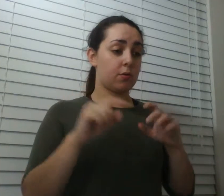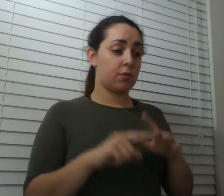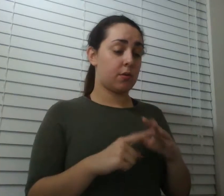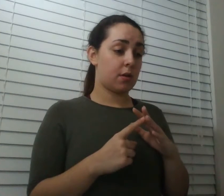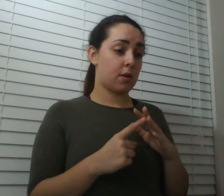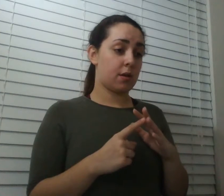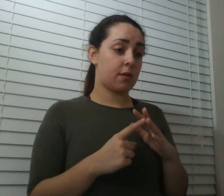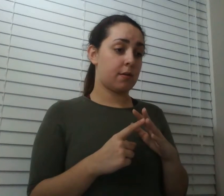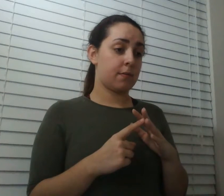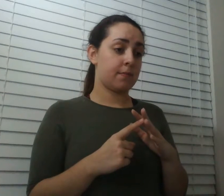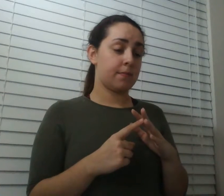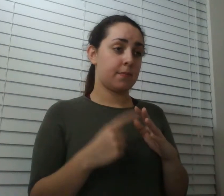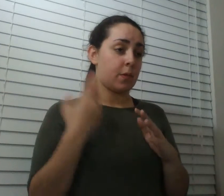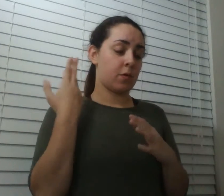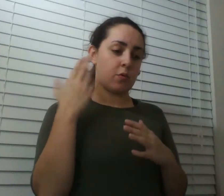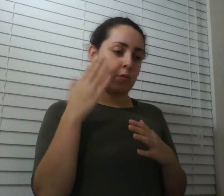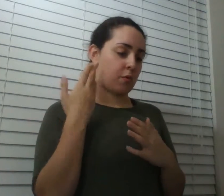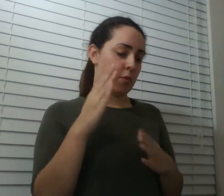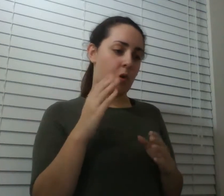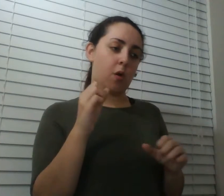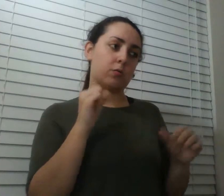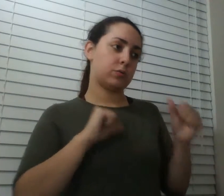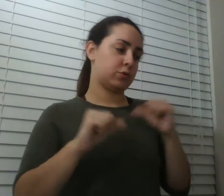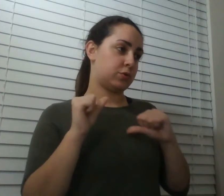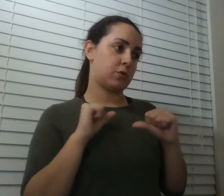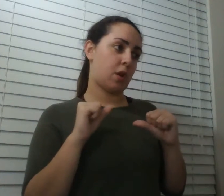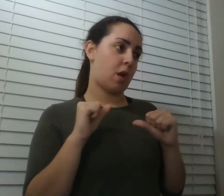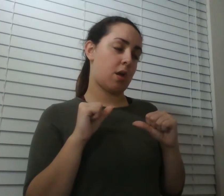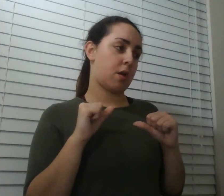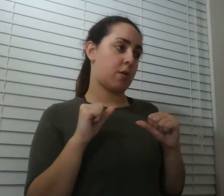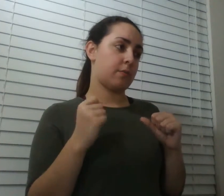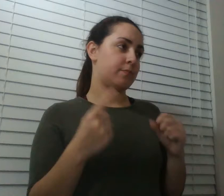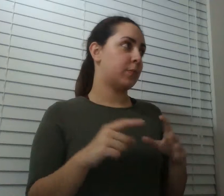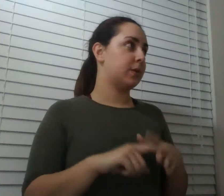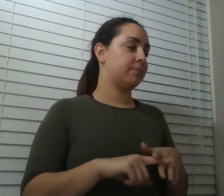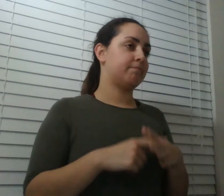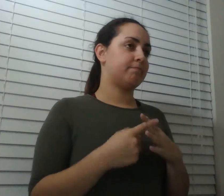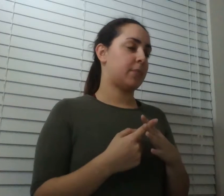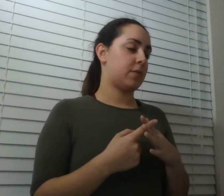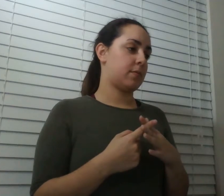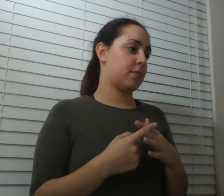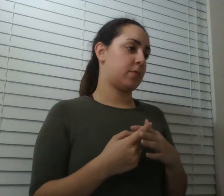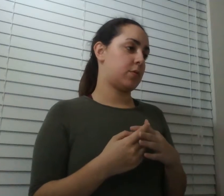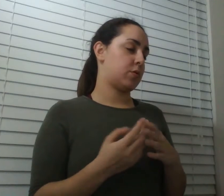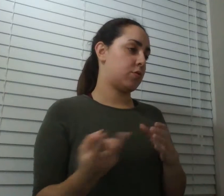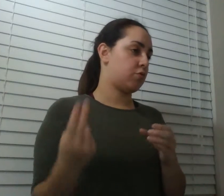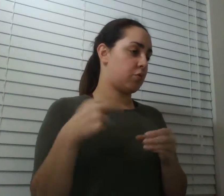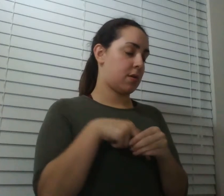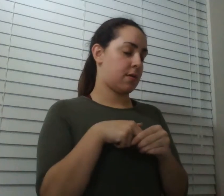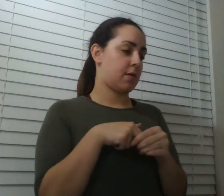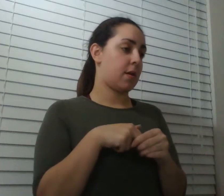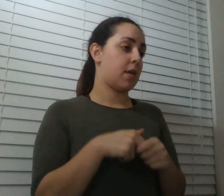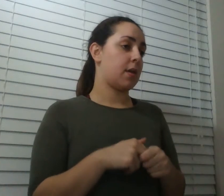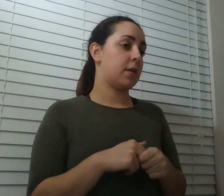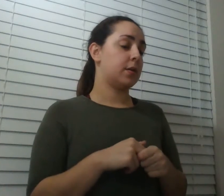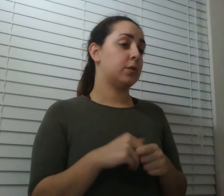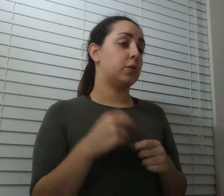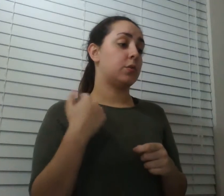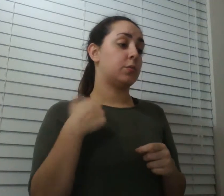which show we're about to join already in progress so we get to live it or physically